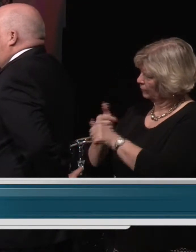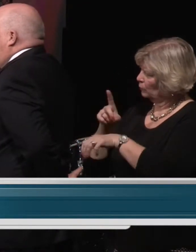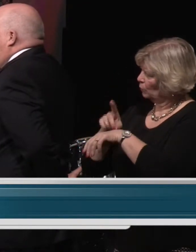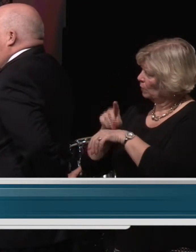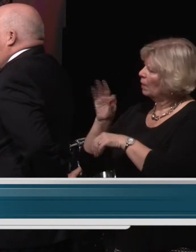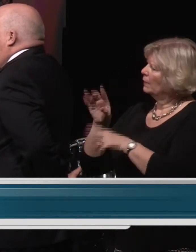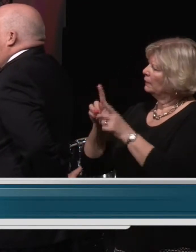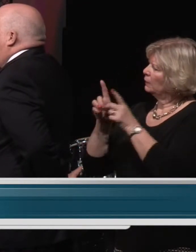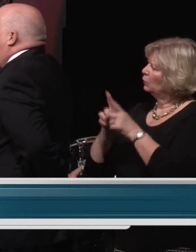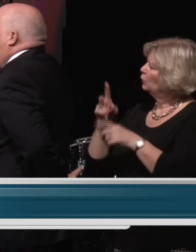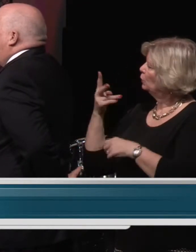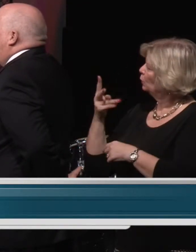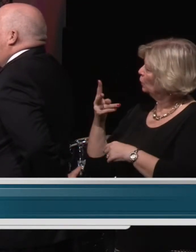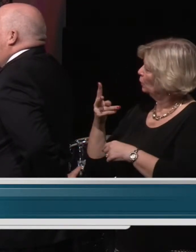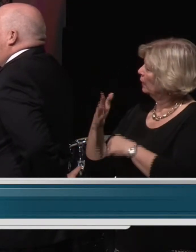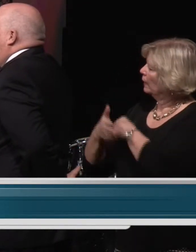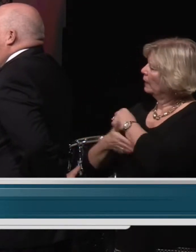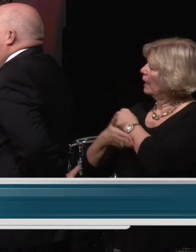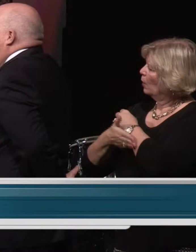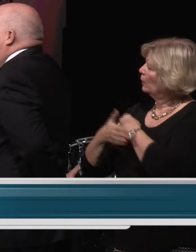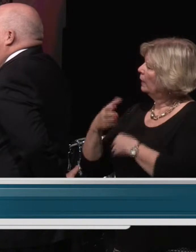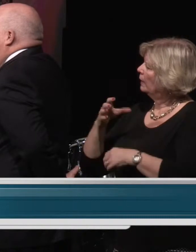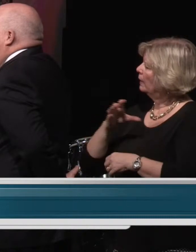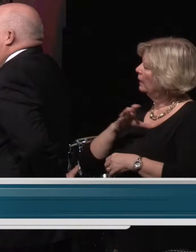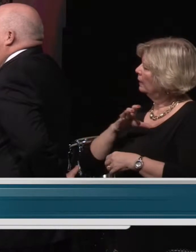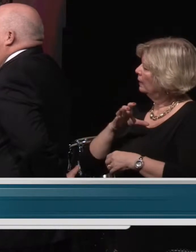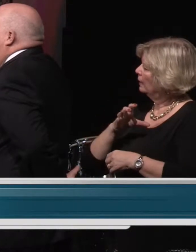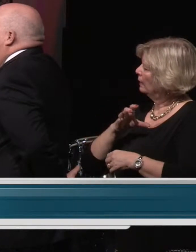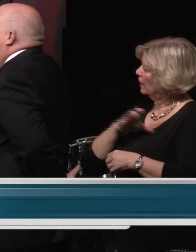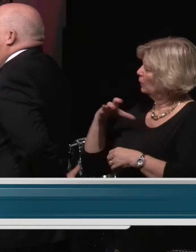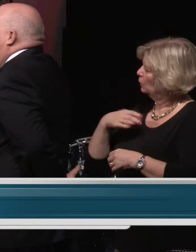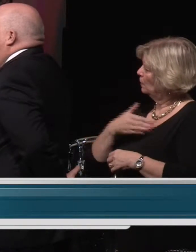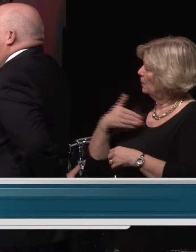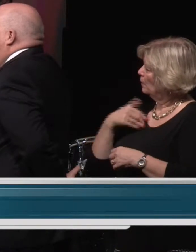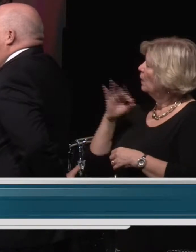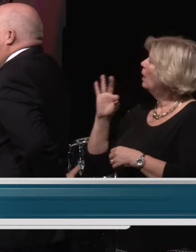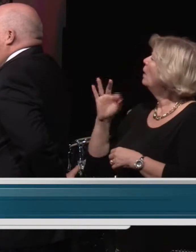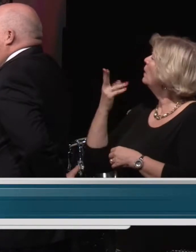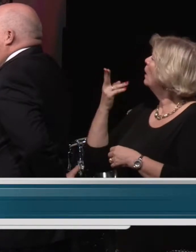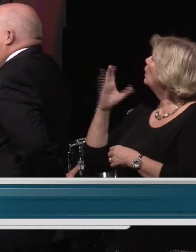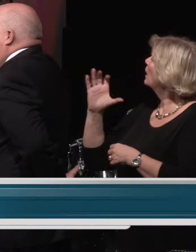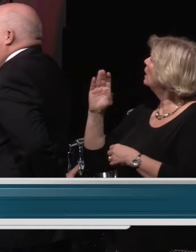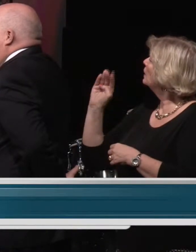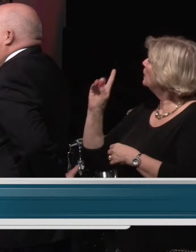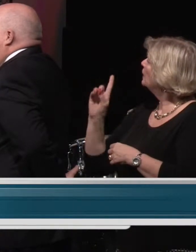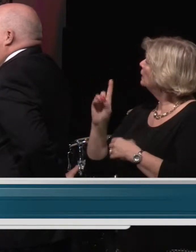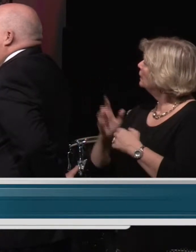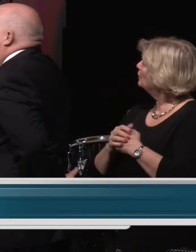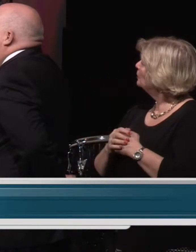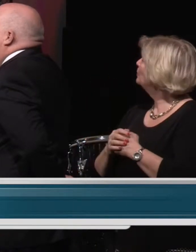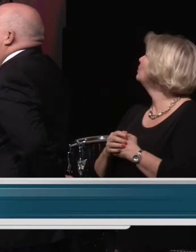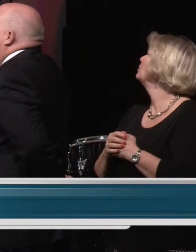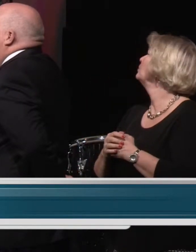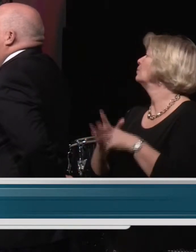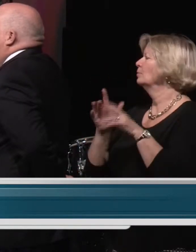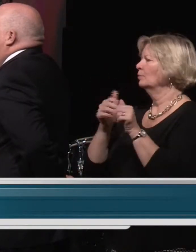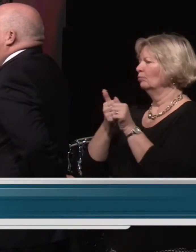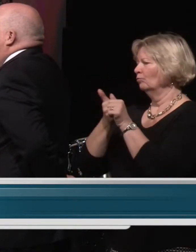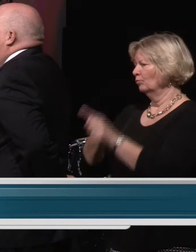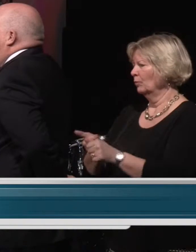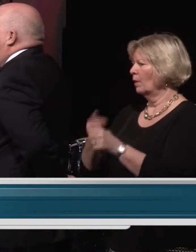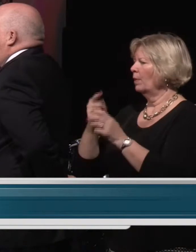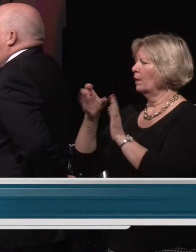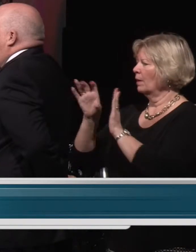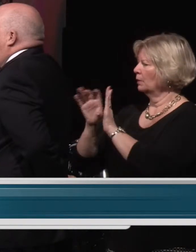2 County Councilmember of Howard County, Maryland, according to the